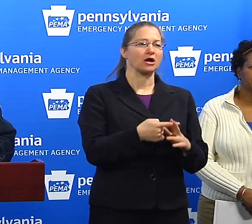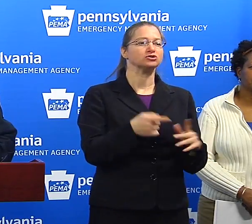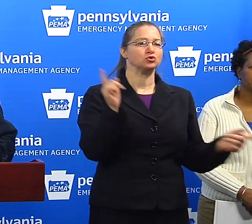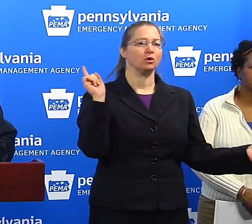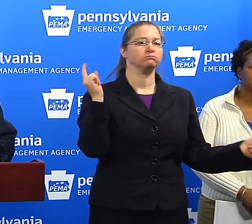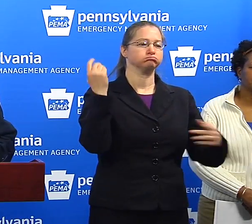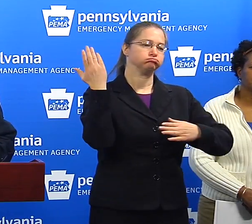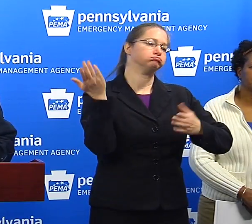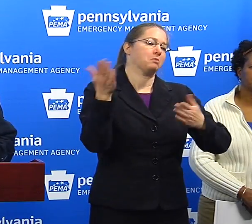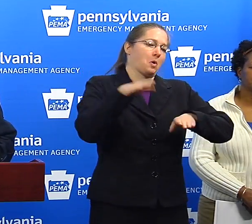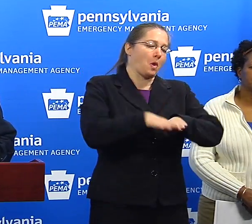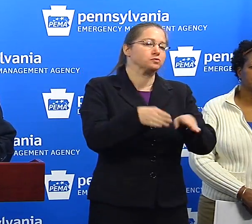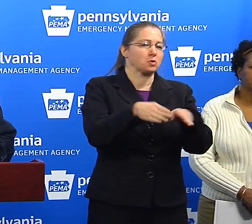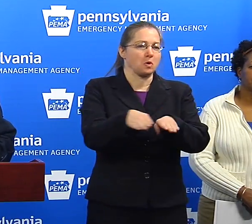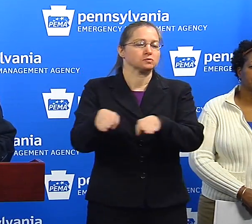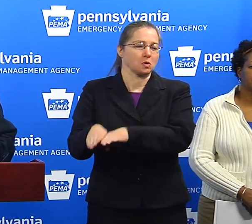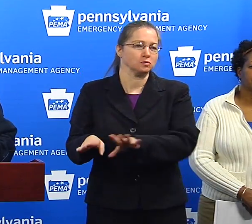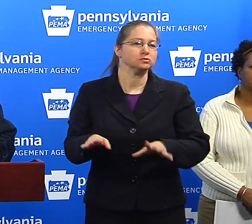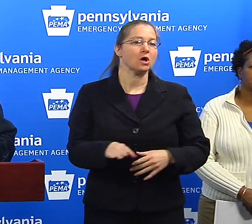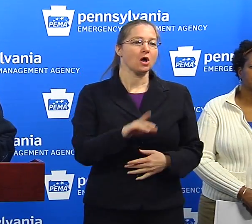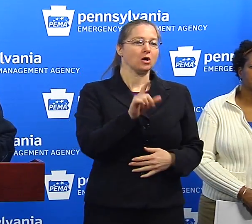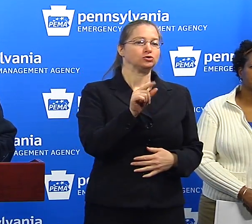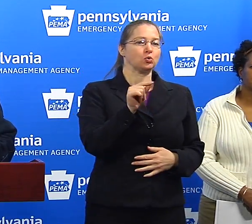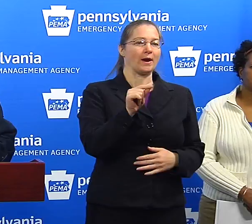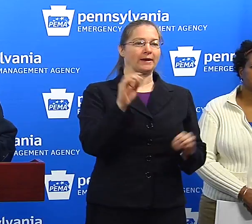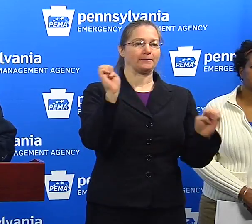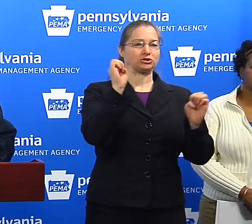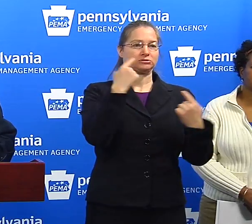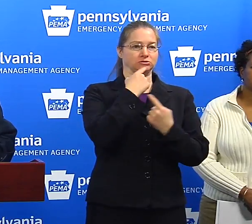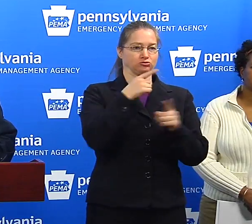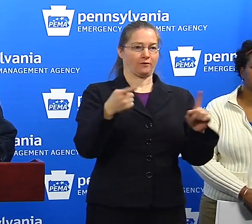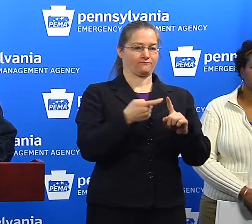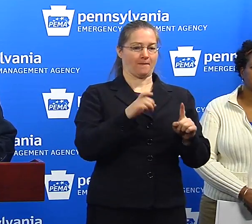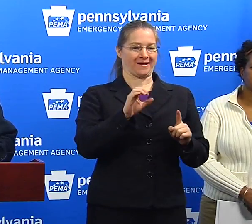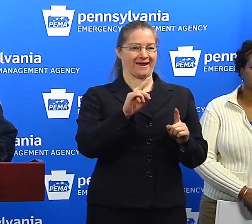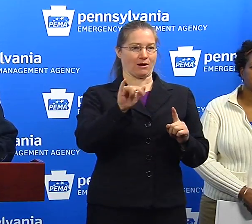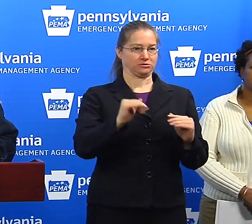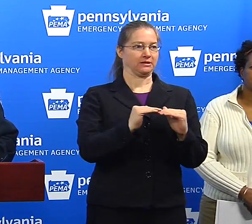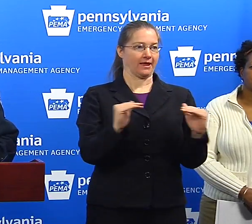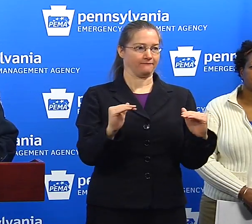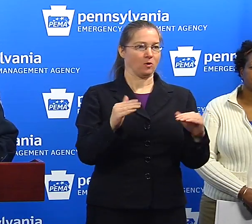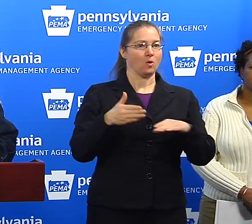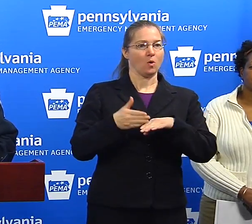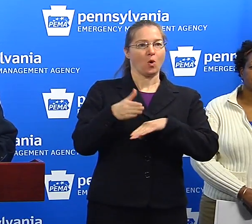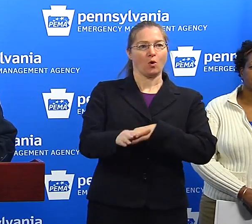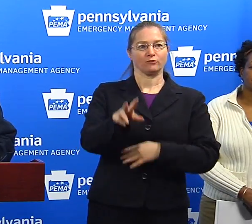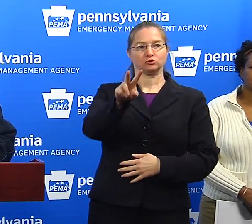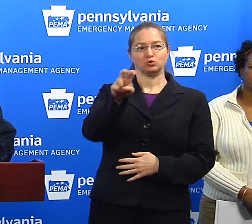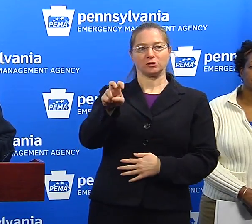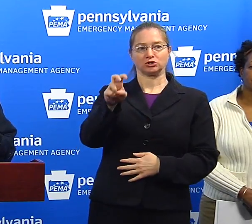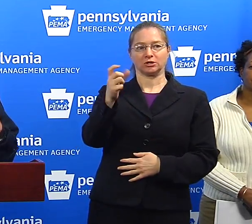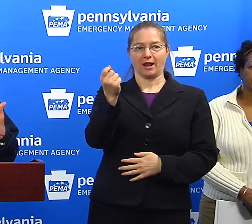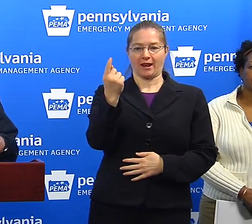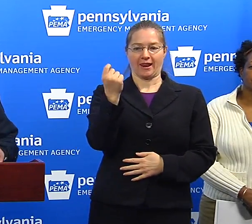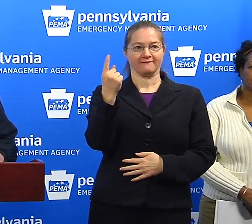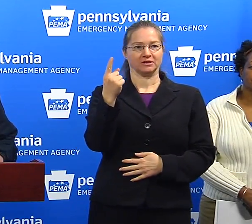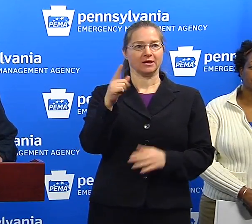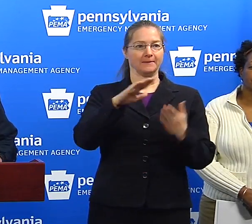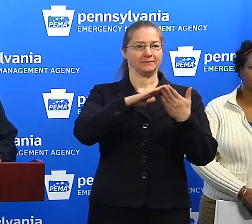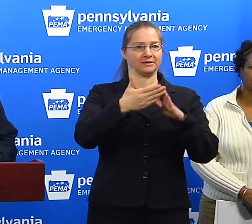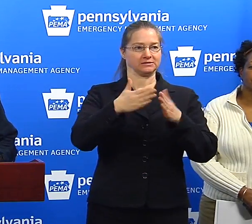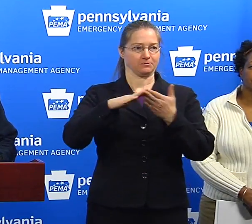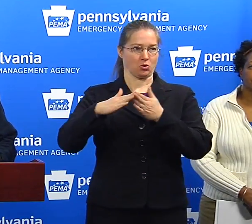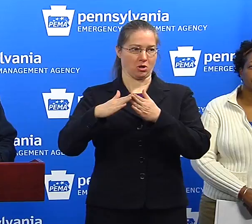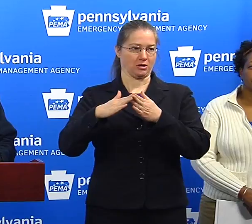end their operations. 20 emergency declarations from the counties and over 211 municipal declarations of disaster